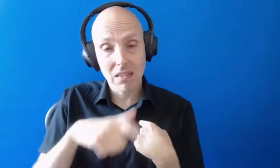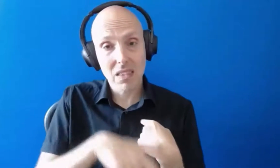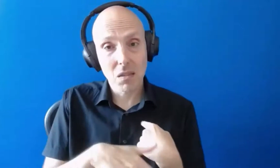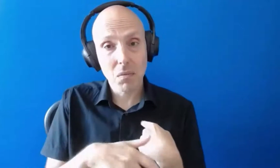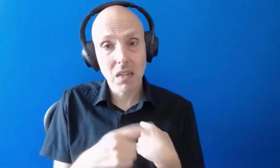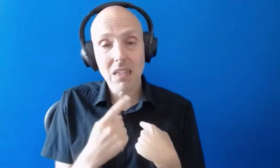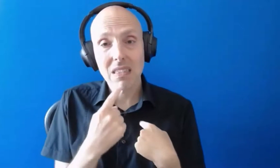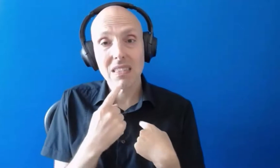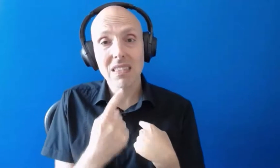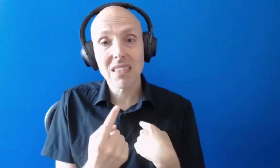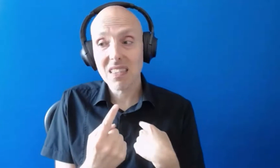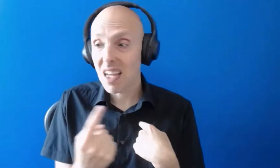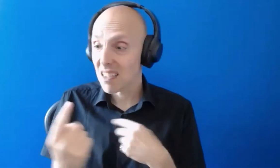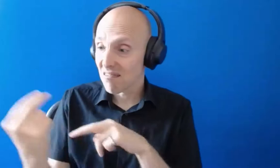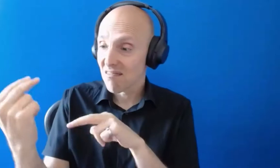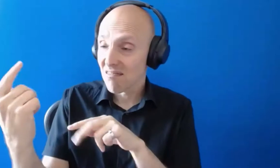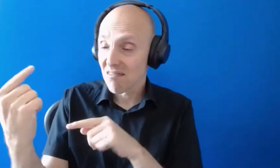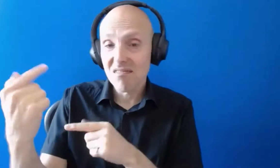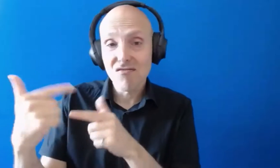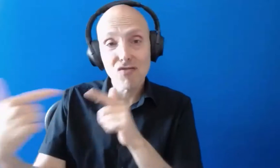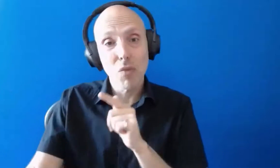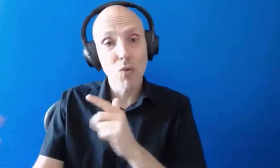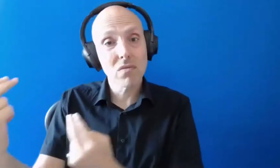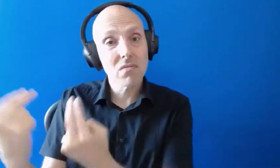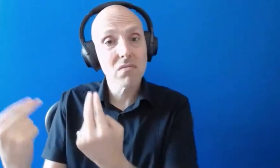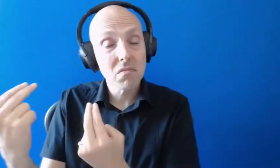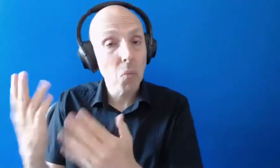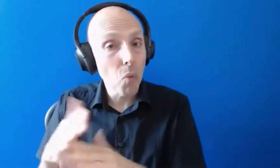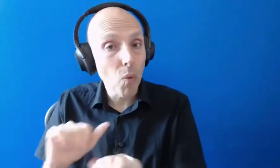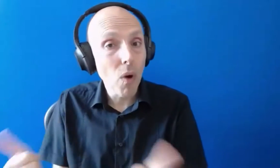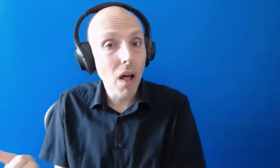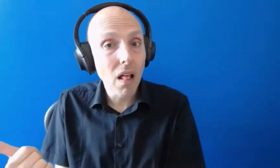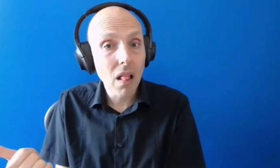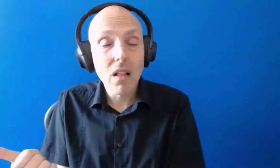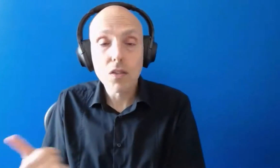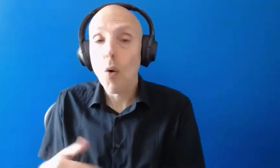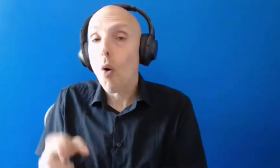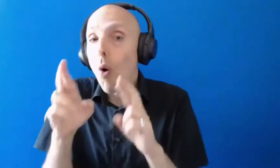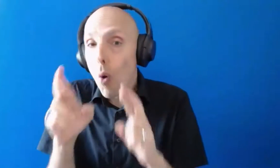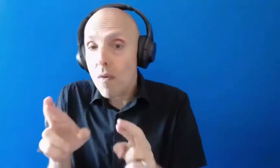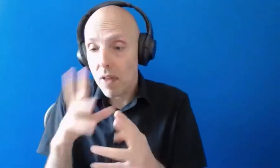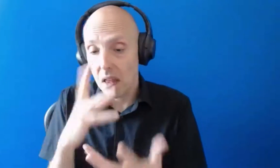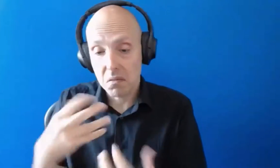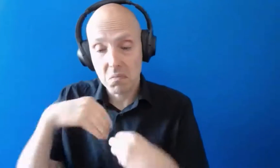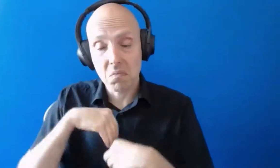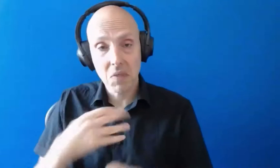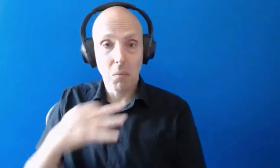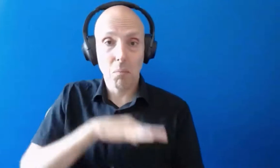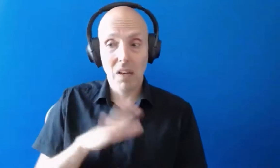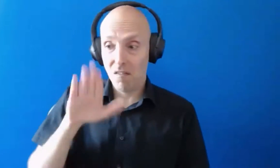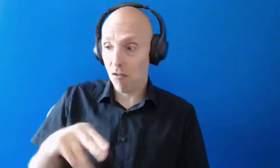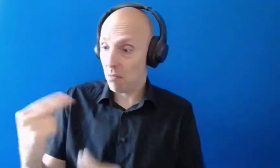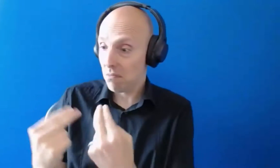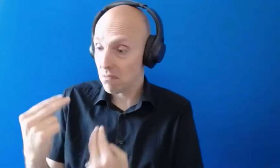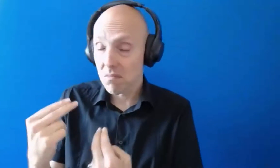this are working really well for them so hopefully you would still be able to get as much out of a remote one as a face-to-face but you're perfectly free to wait